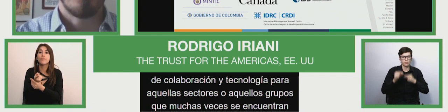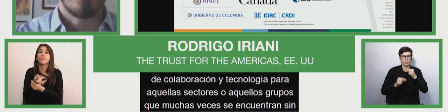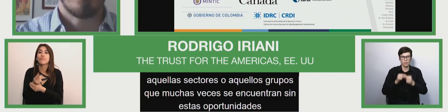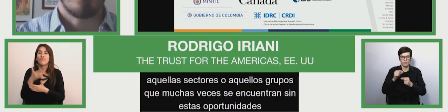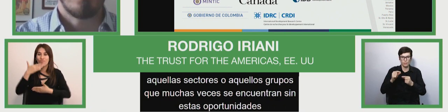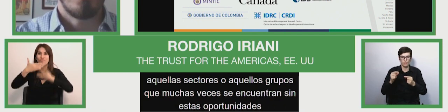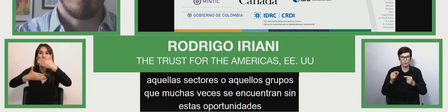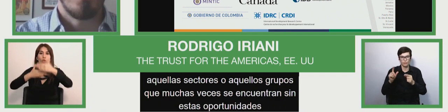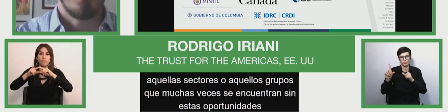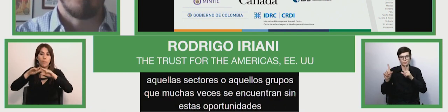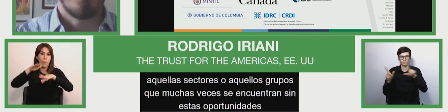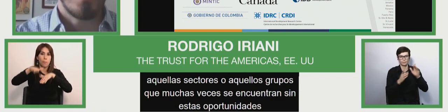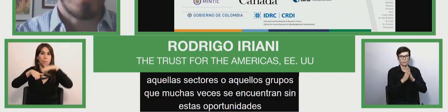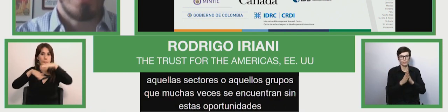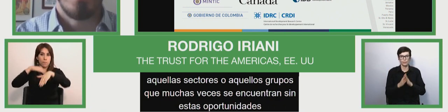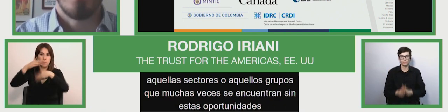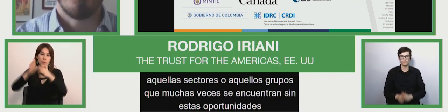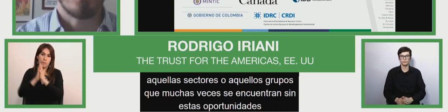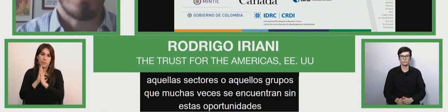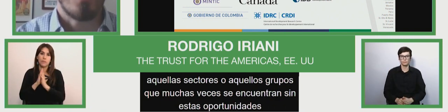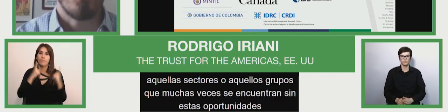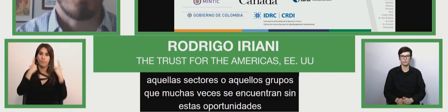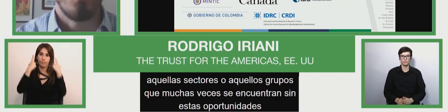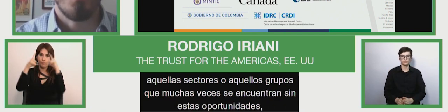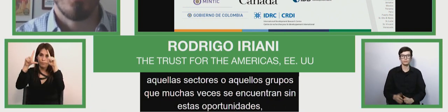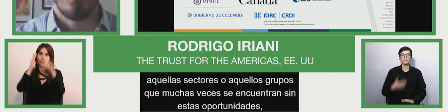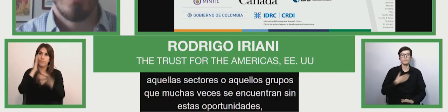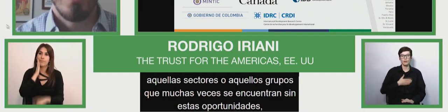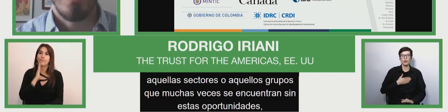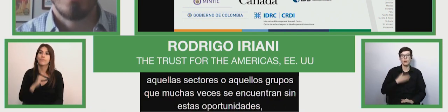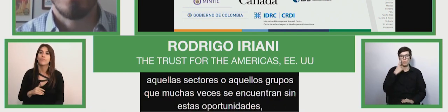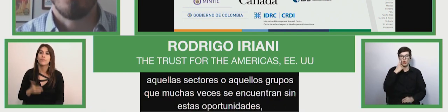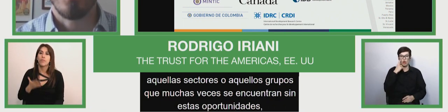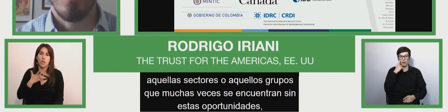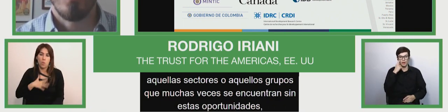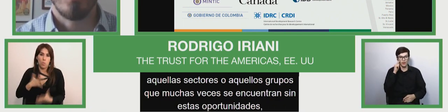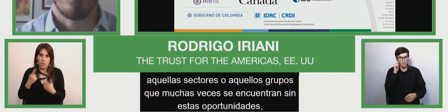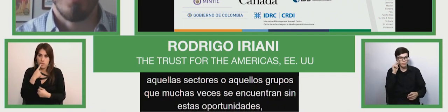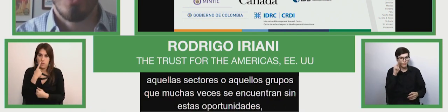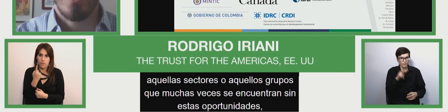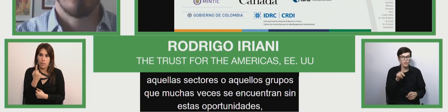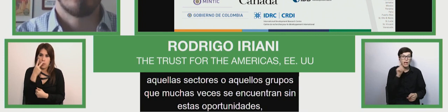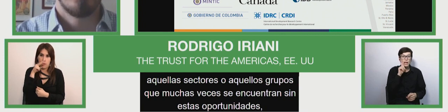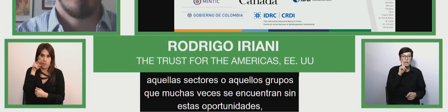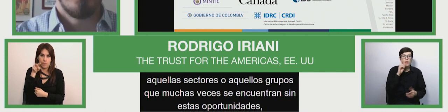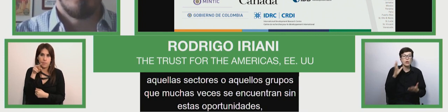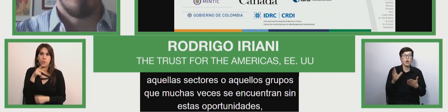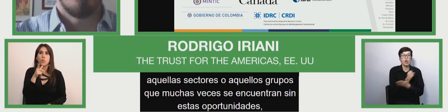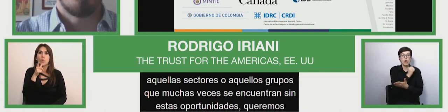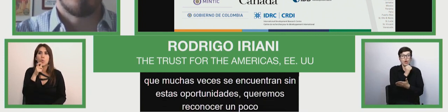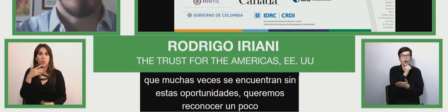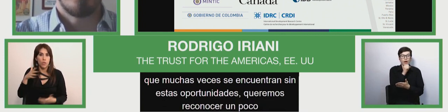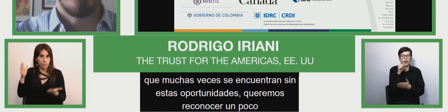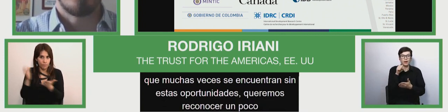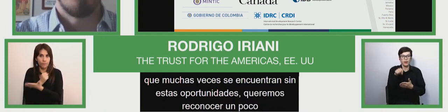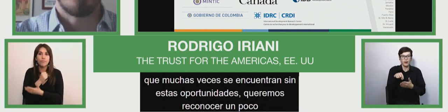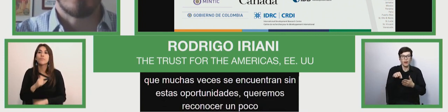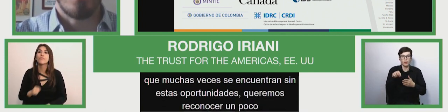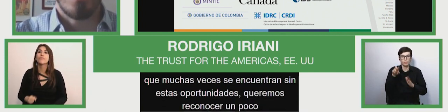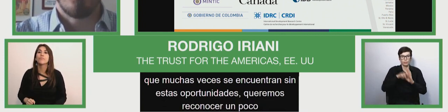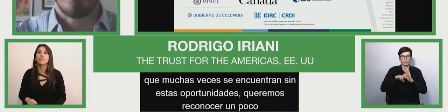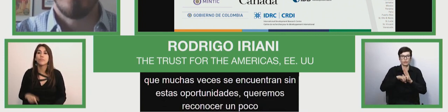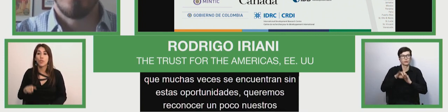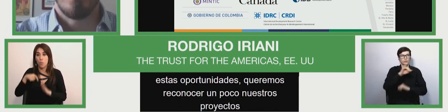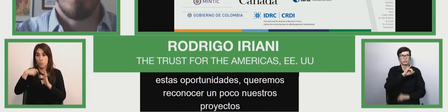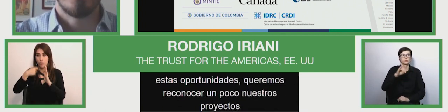those um groups that often are without these opportunities if we